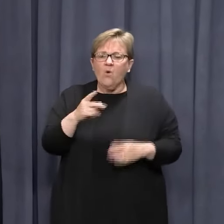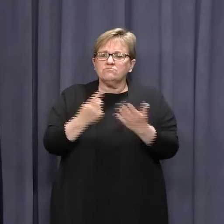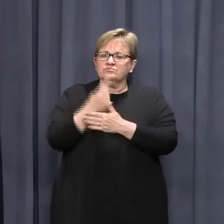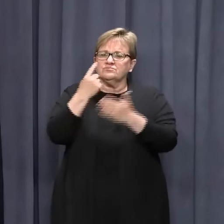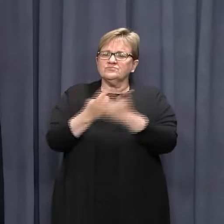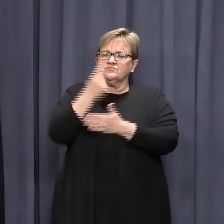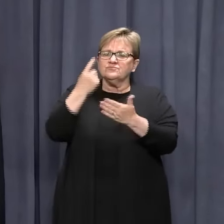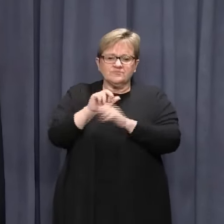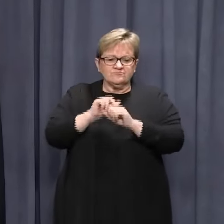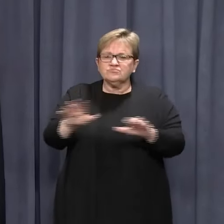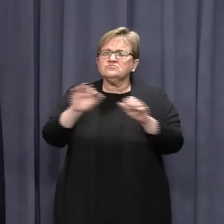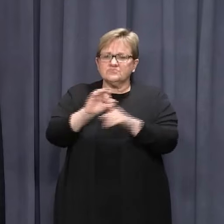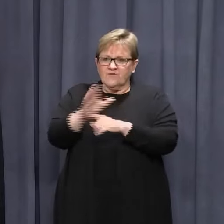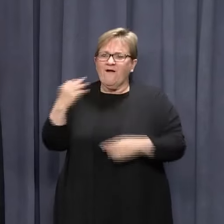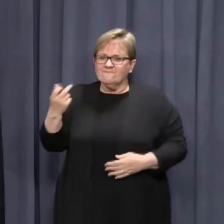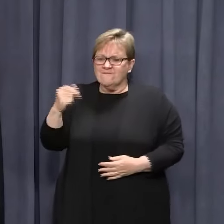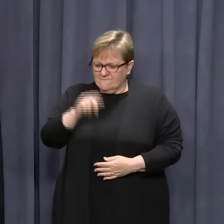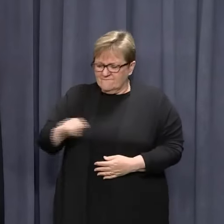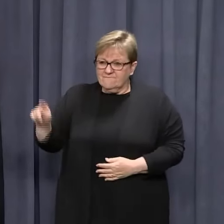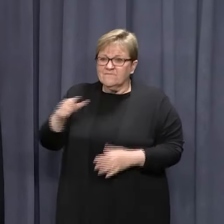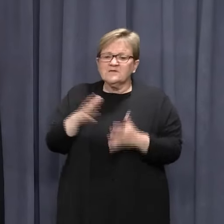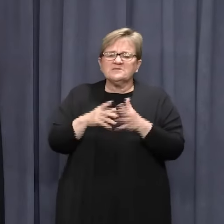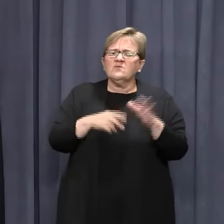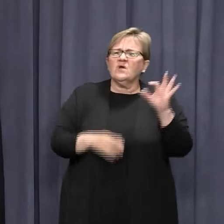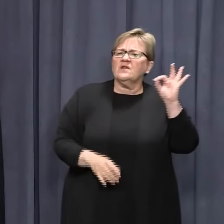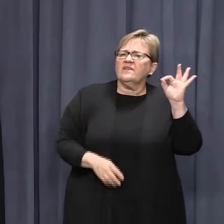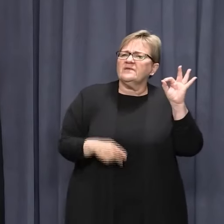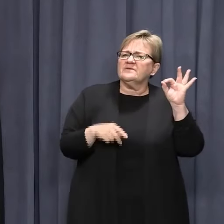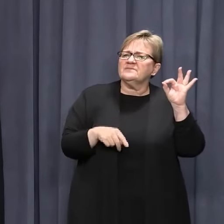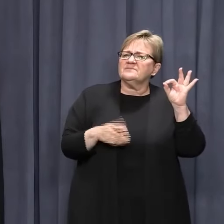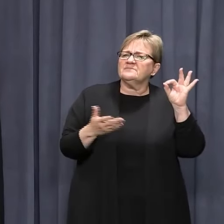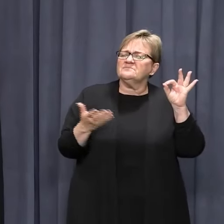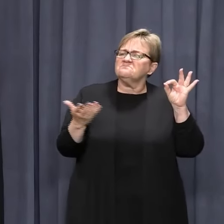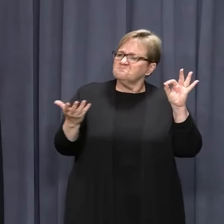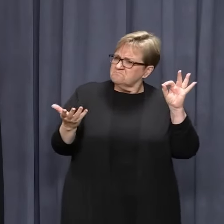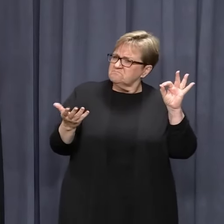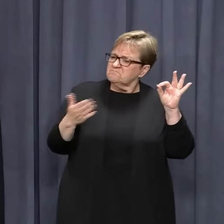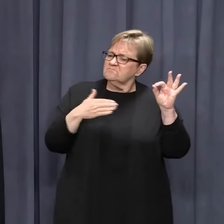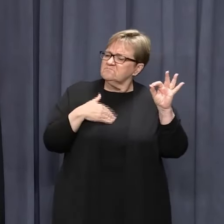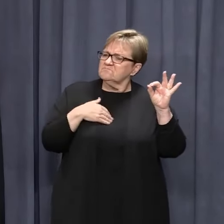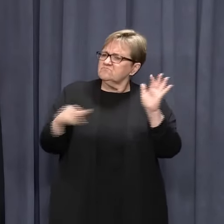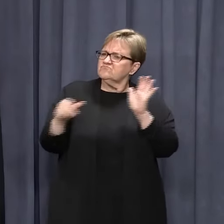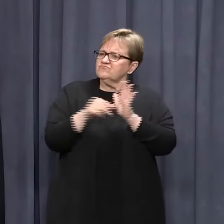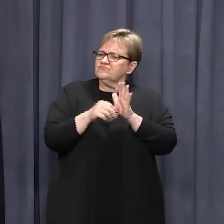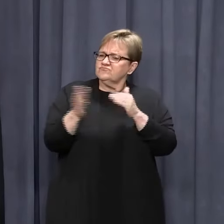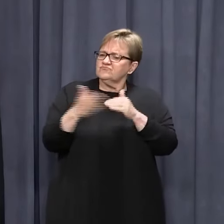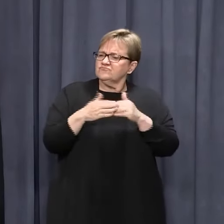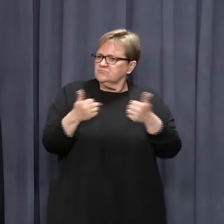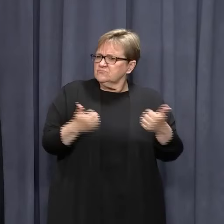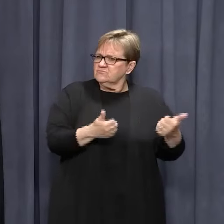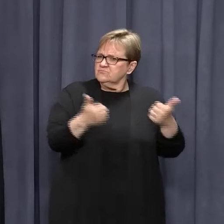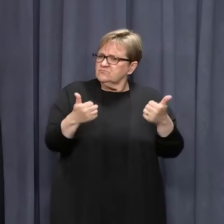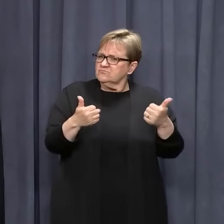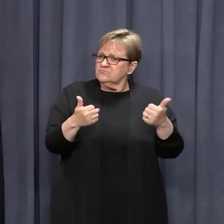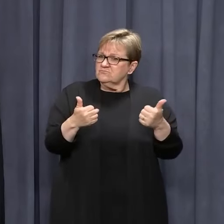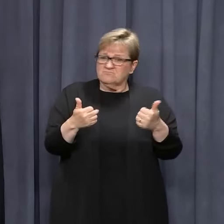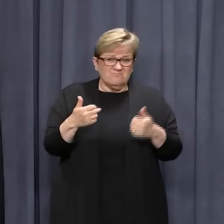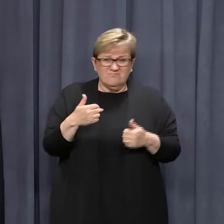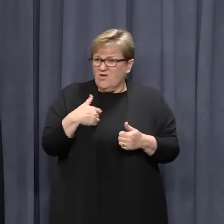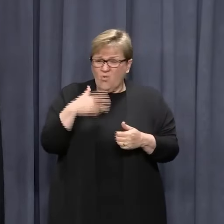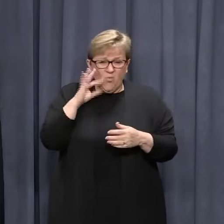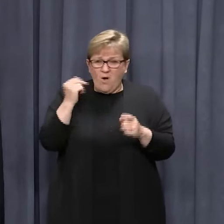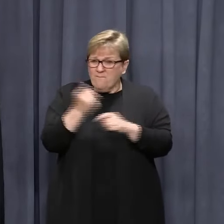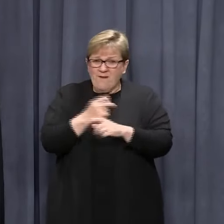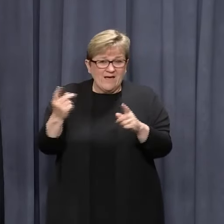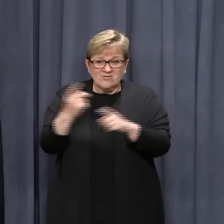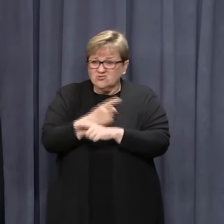outbreaks. They've all had outbreaks. Western Australia has not. So our border arrangements have worked. We wouldn't be making this